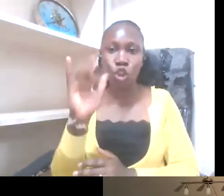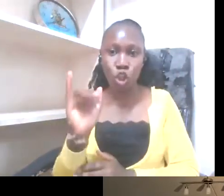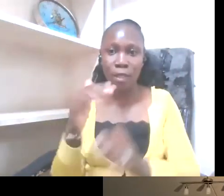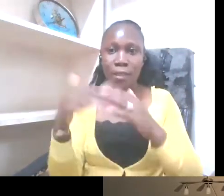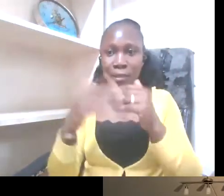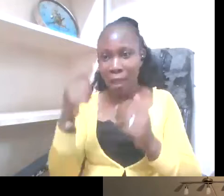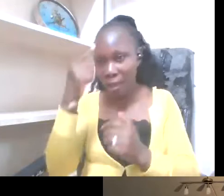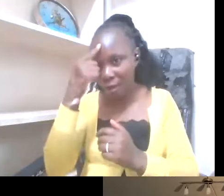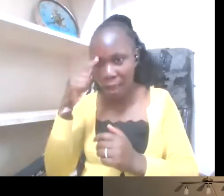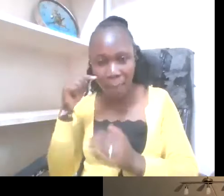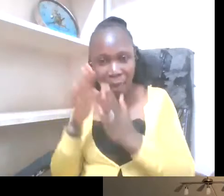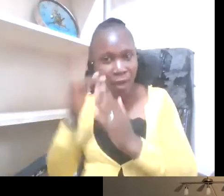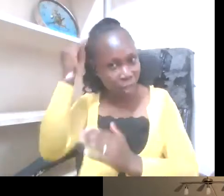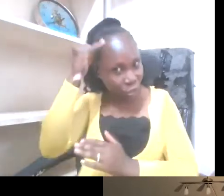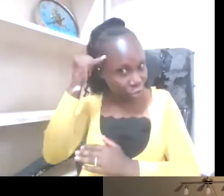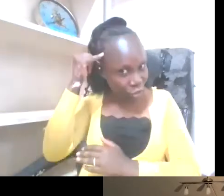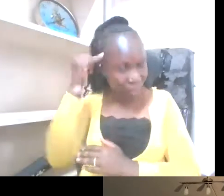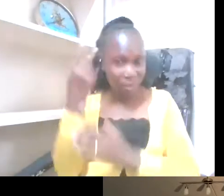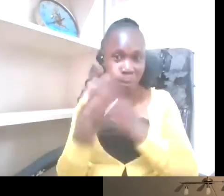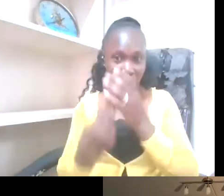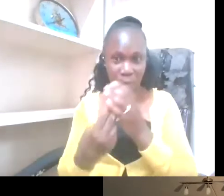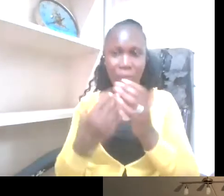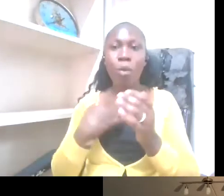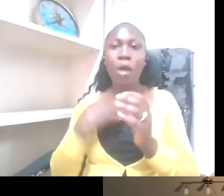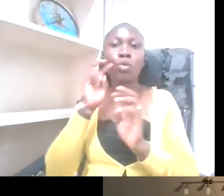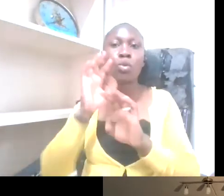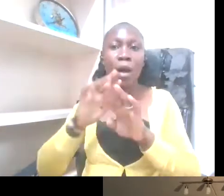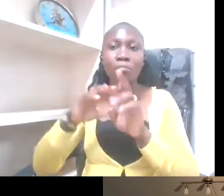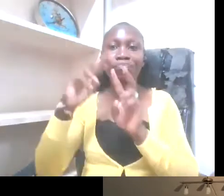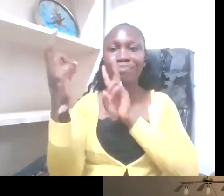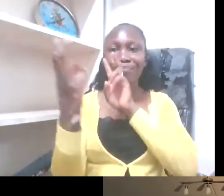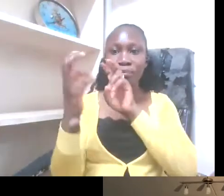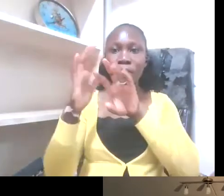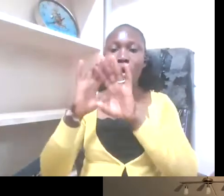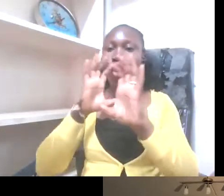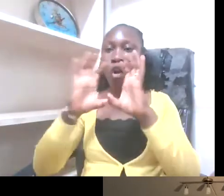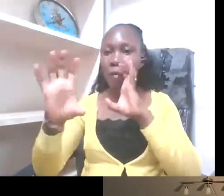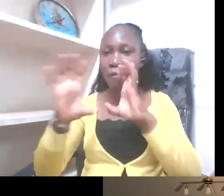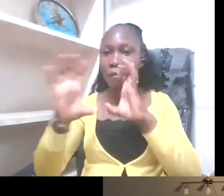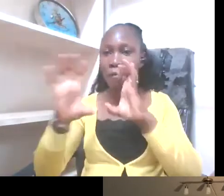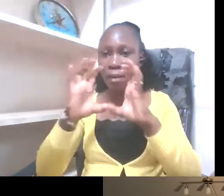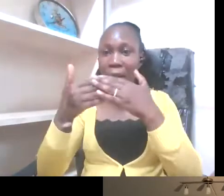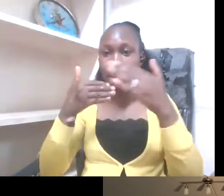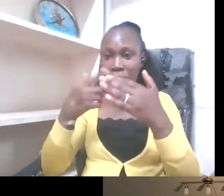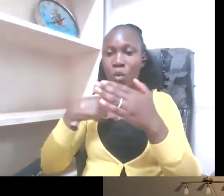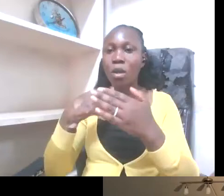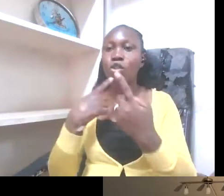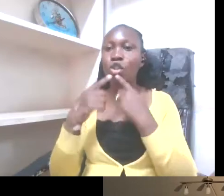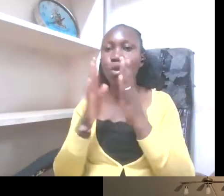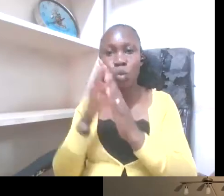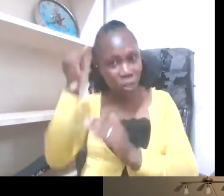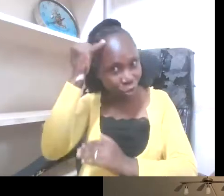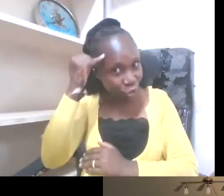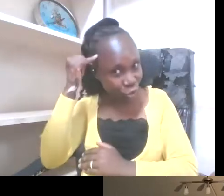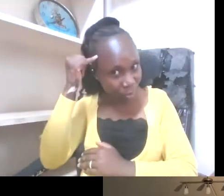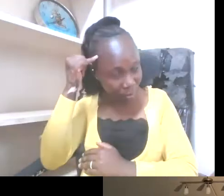new episode of Access to Perspectives Conversations. We had an earlier episode with Joyce Wangari and Gugi a couple of